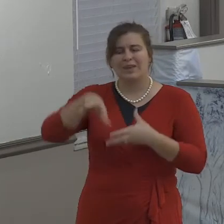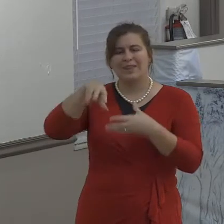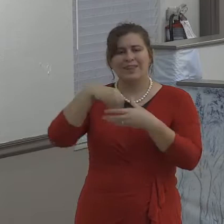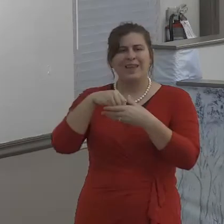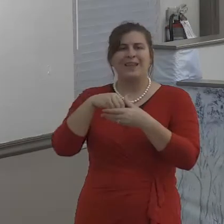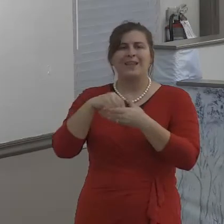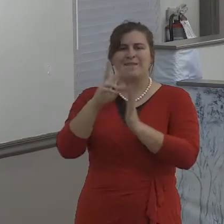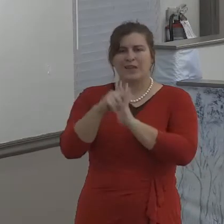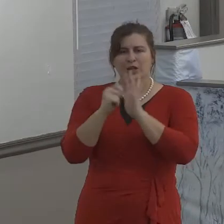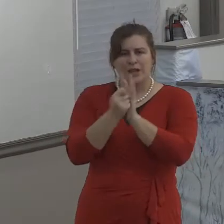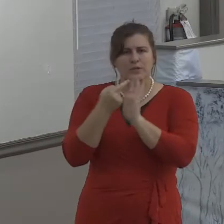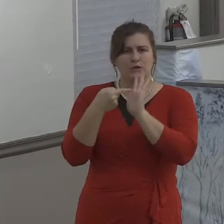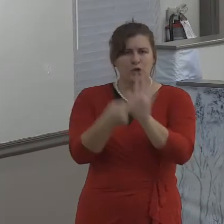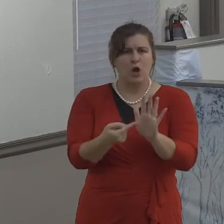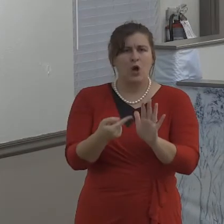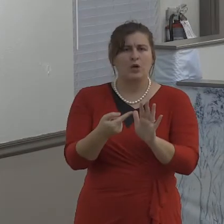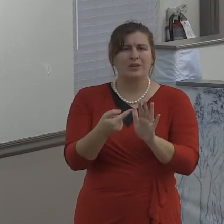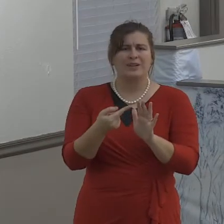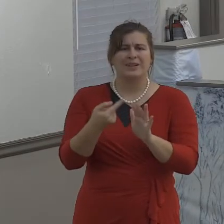preaching to other people.